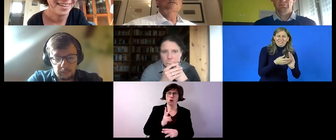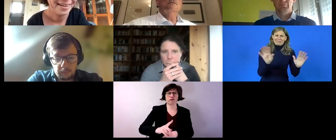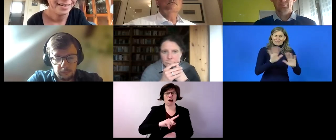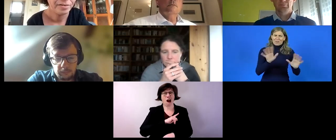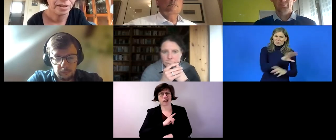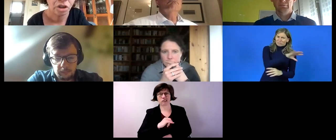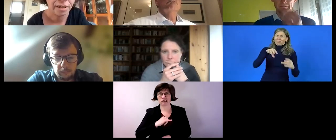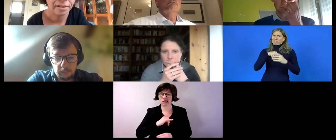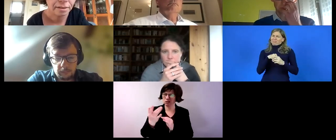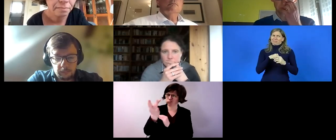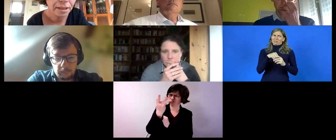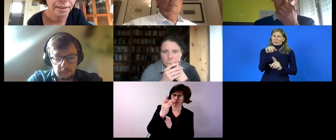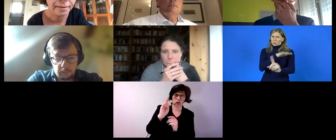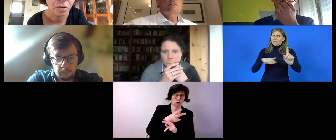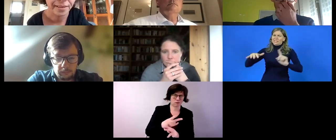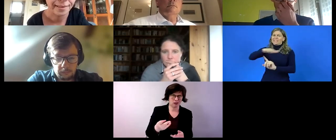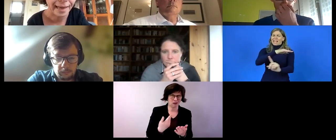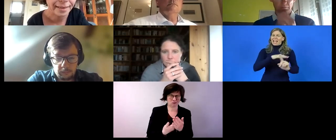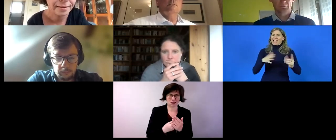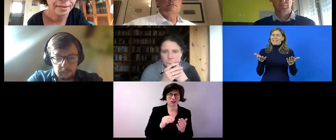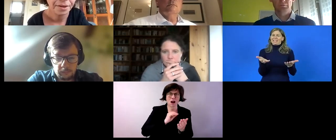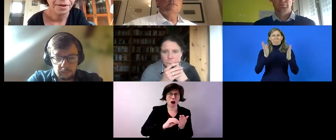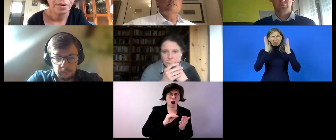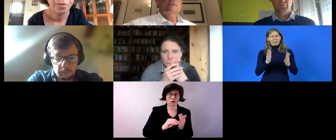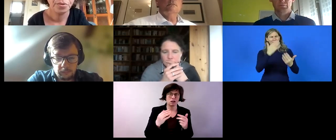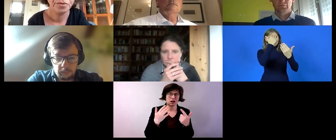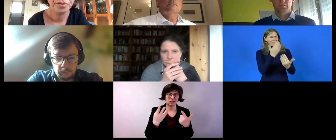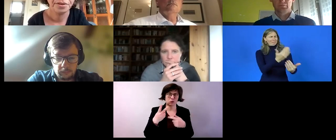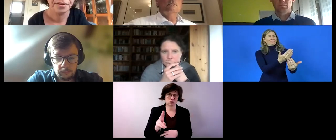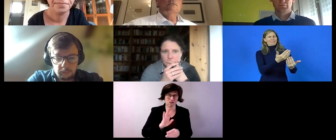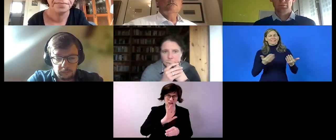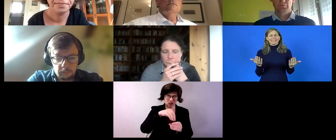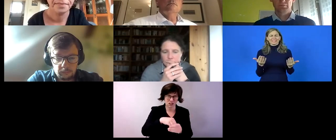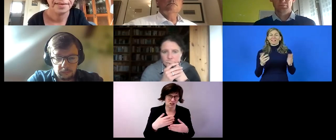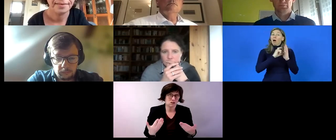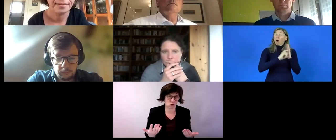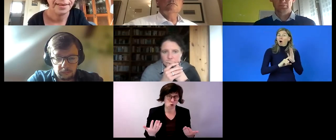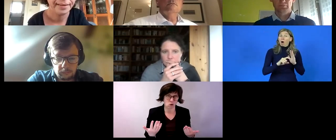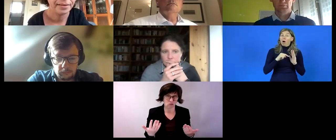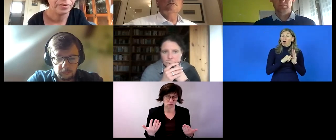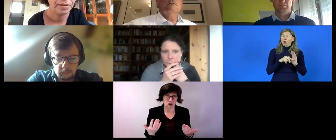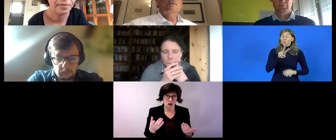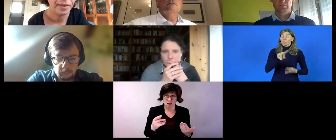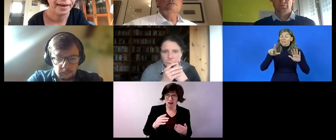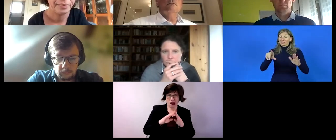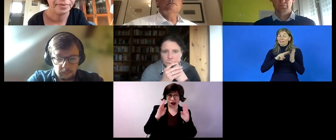part and parcel of our society and should be regarded like that and and article 27 of the un